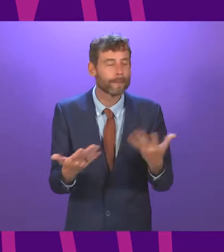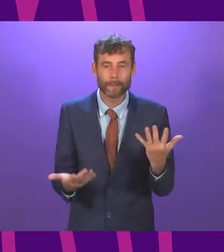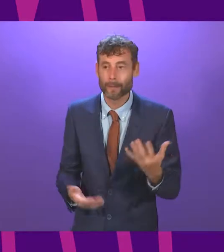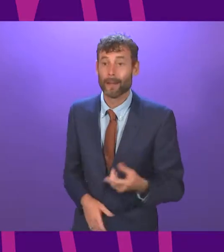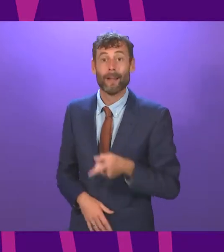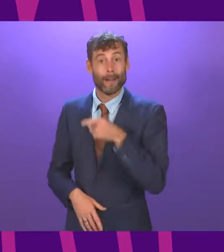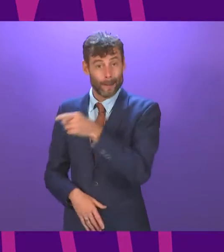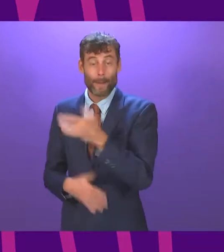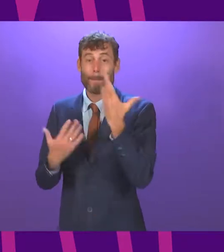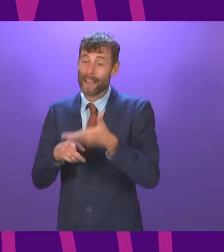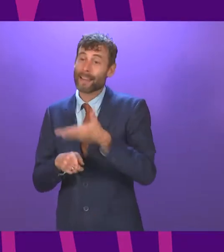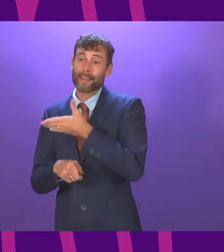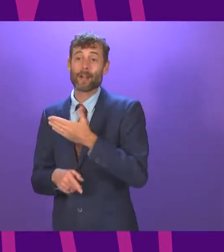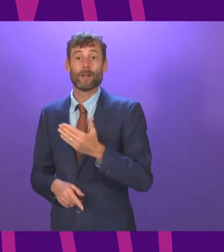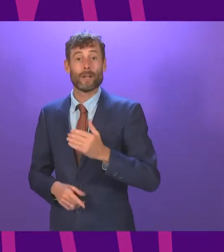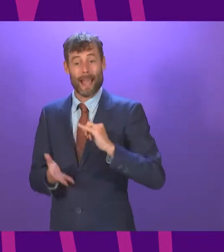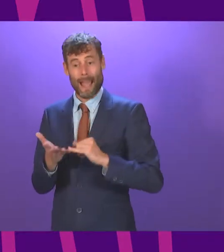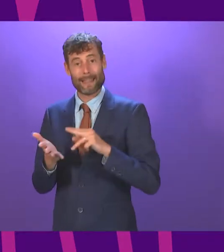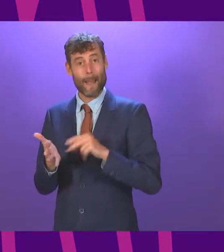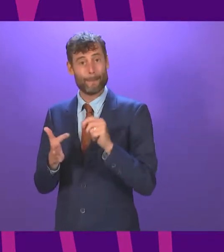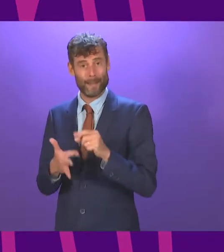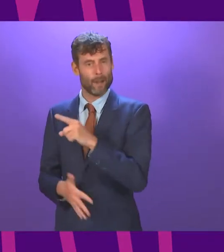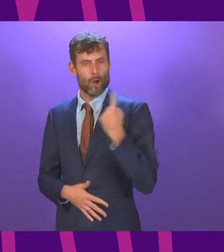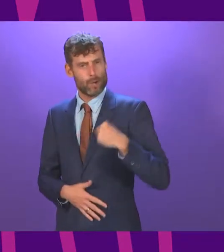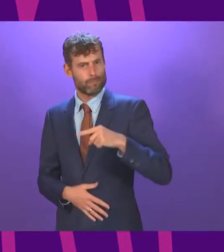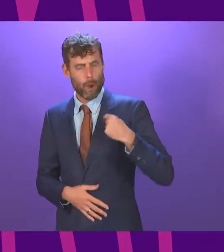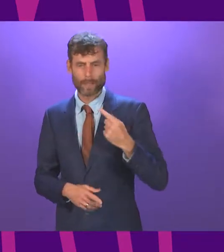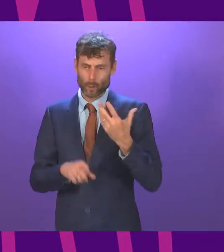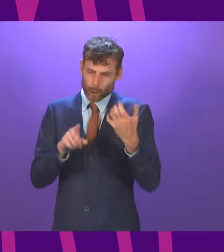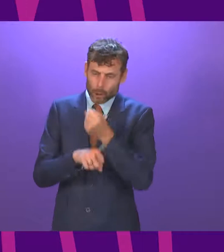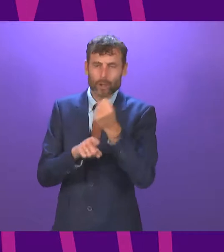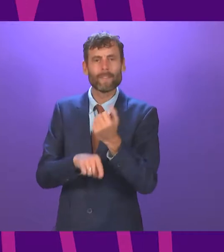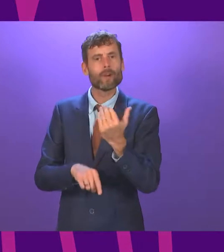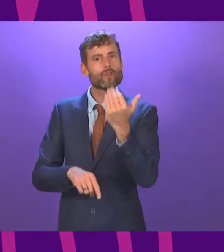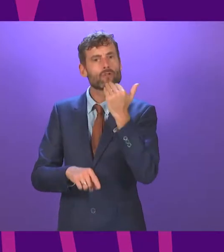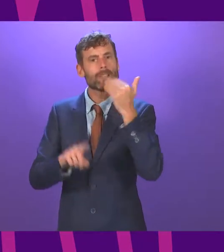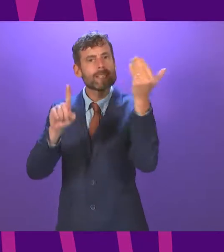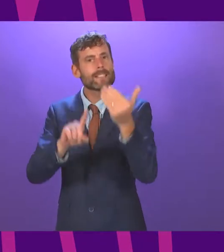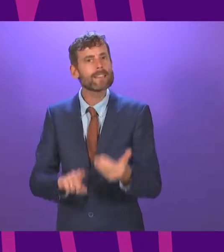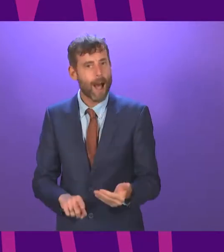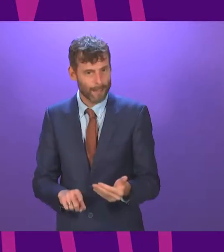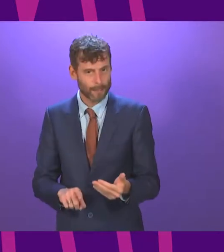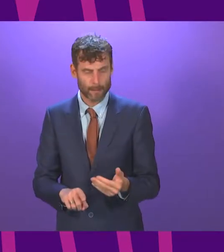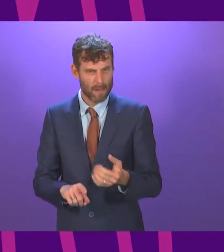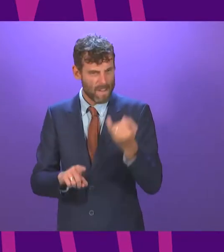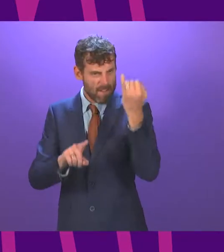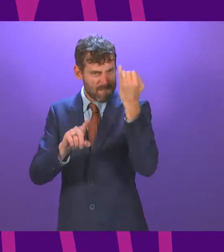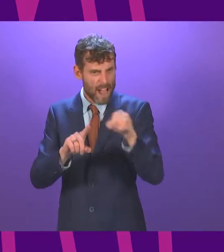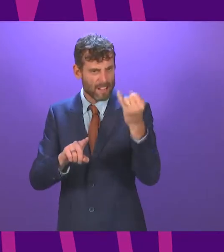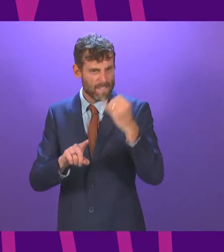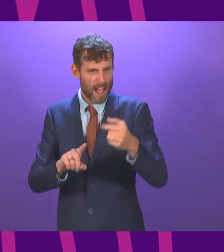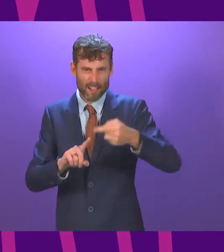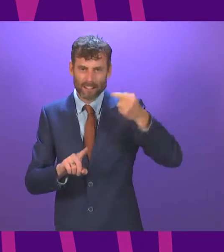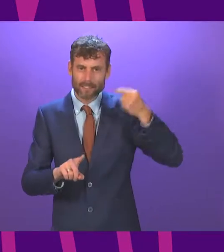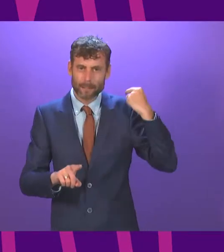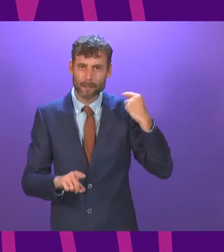targets, you would think that the Scottish Green Party might have driven a harder bargain. They have not. Ardern's power-sharing agreement went